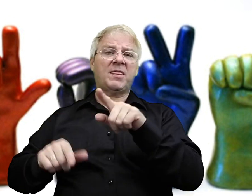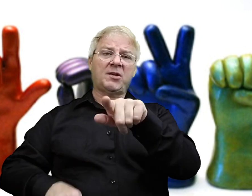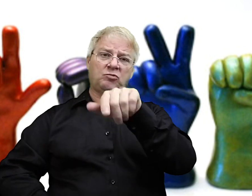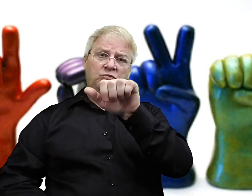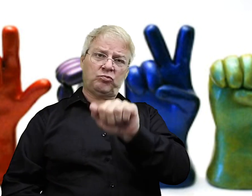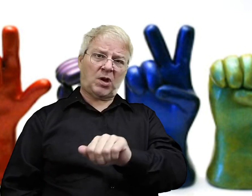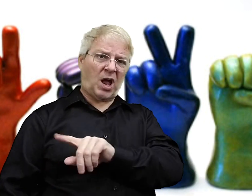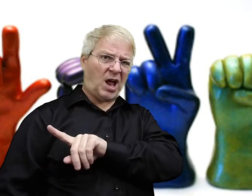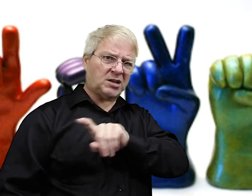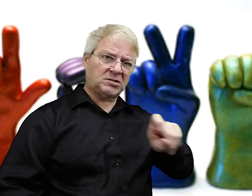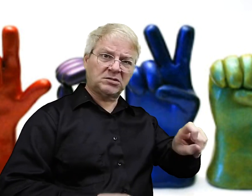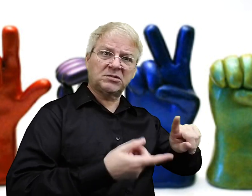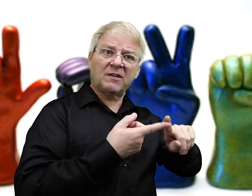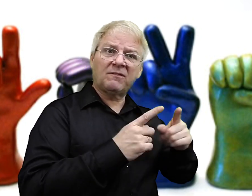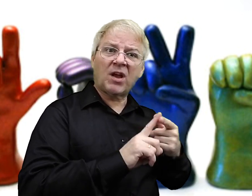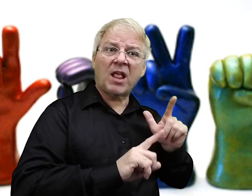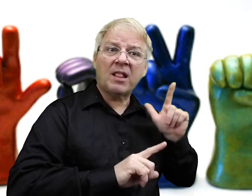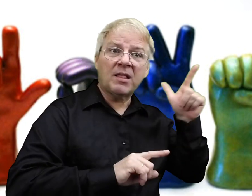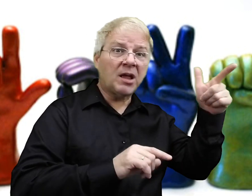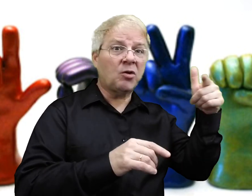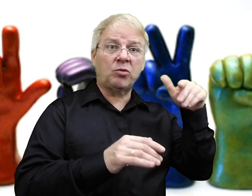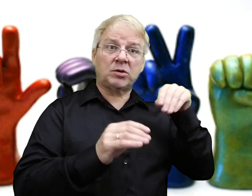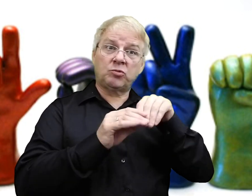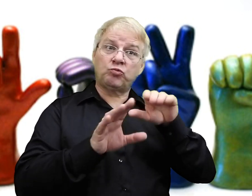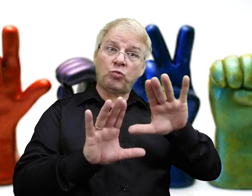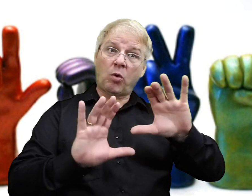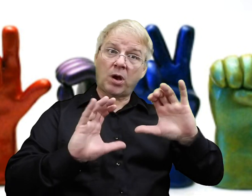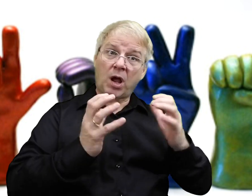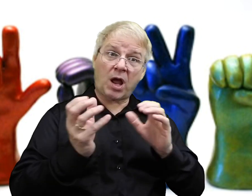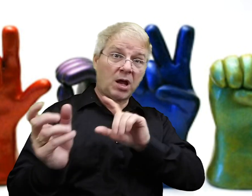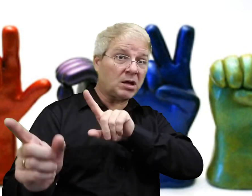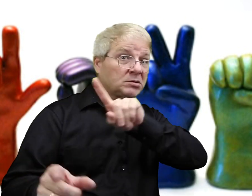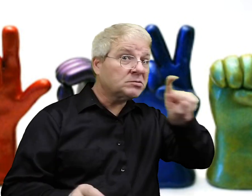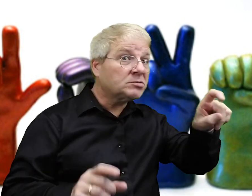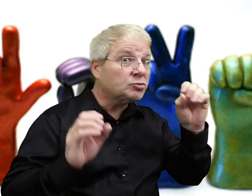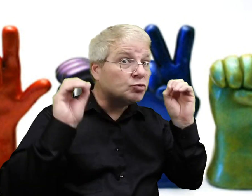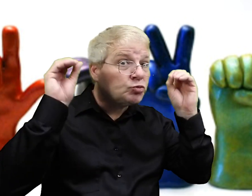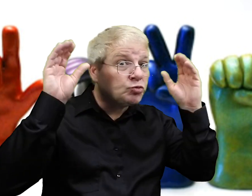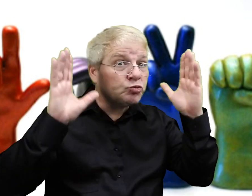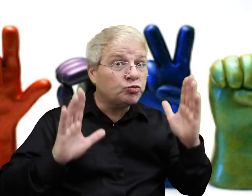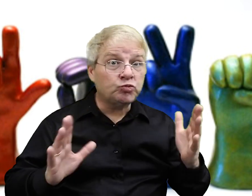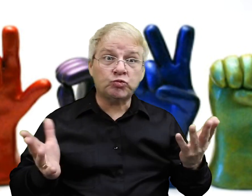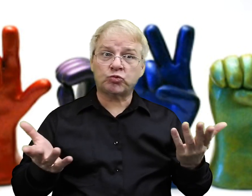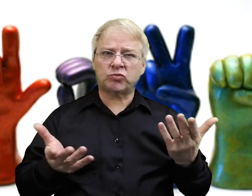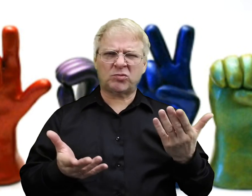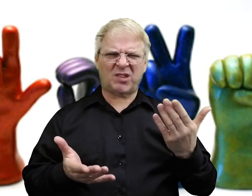in that sign language, you can either ask a friend later in your classroom, or you can ask your